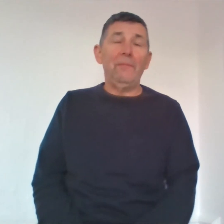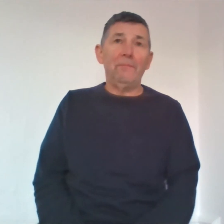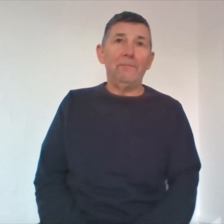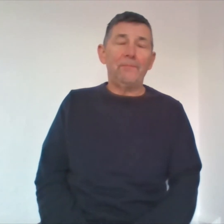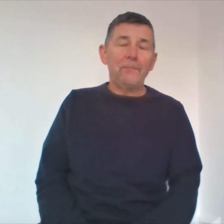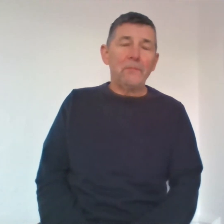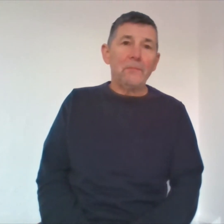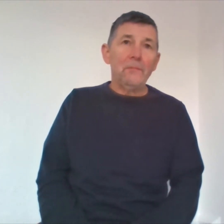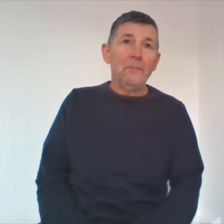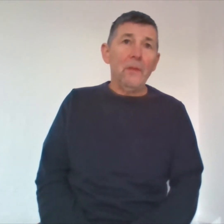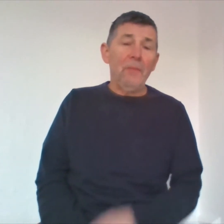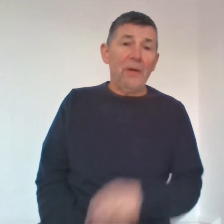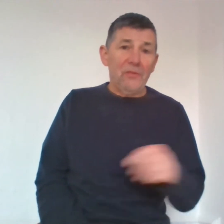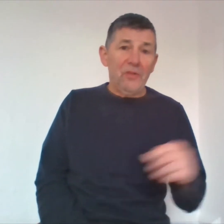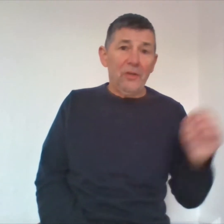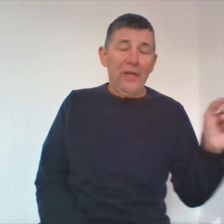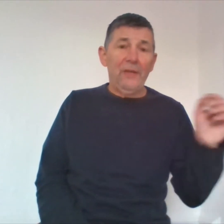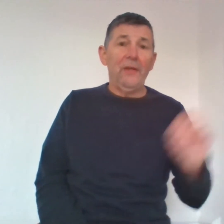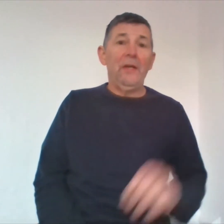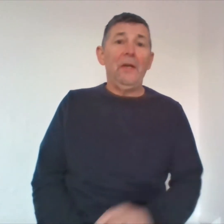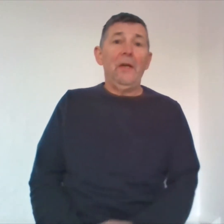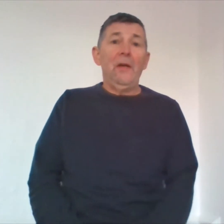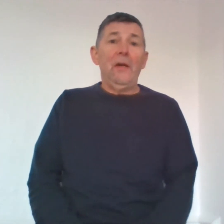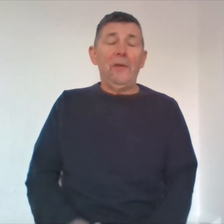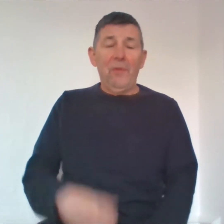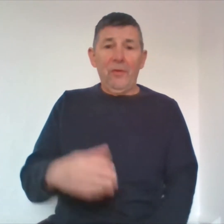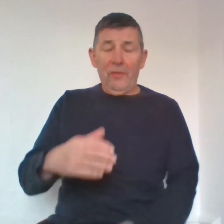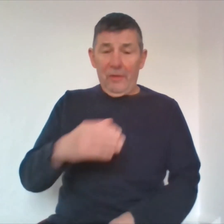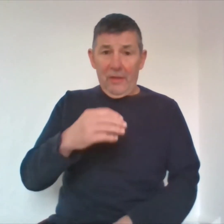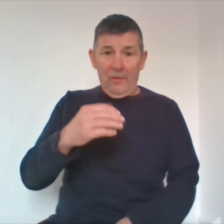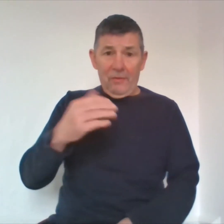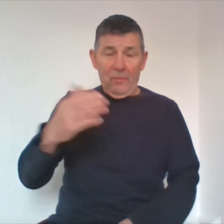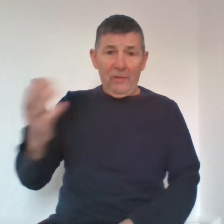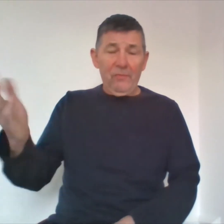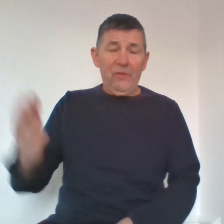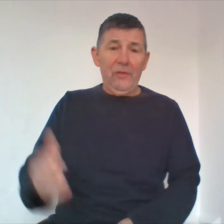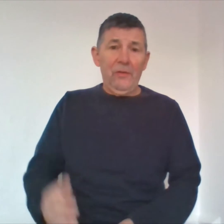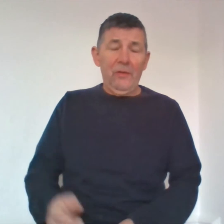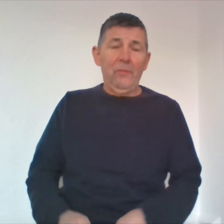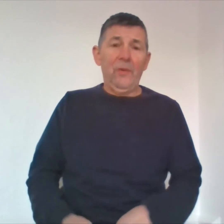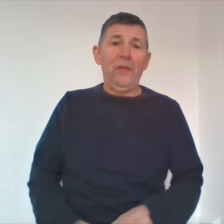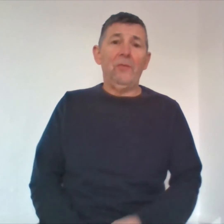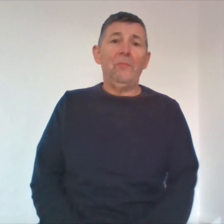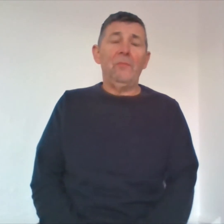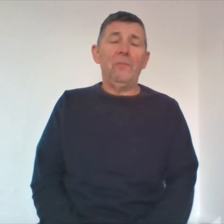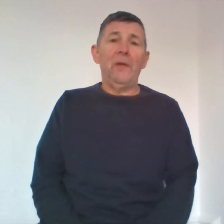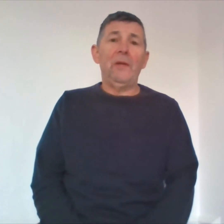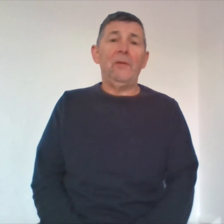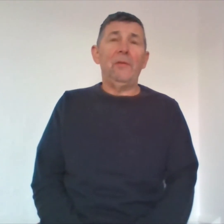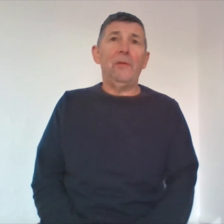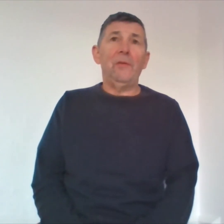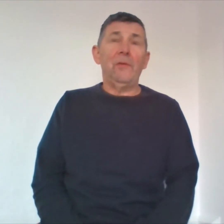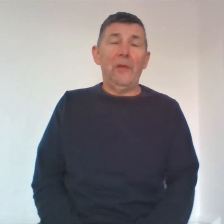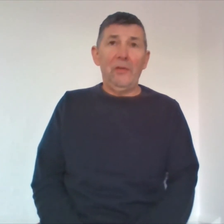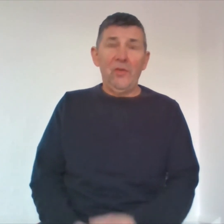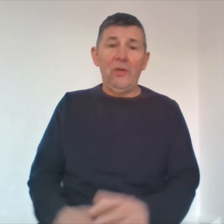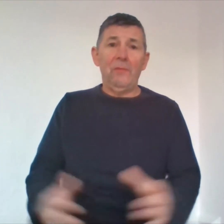back to see her dad and the mother the wife was in the waiting room and and she comes